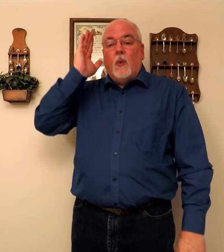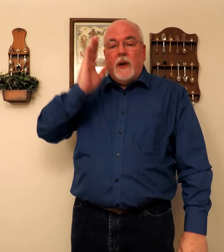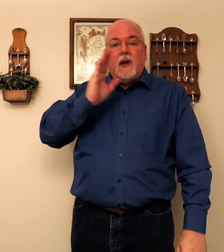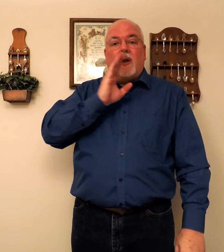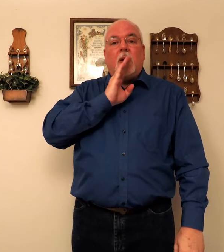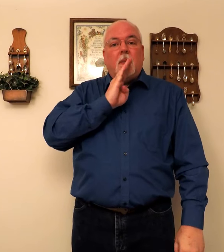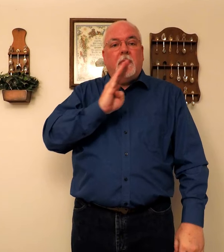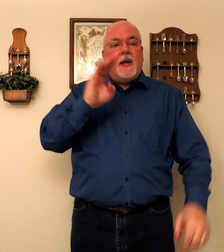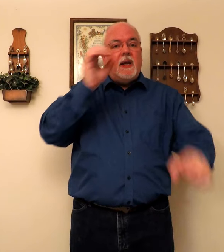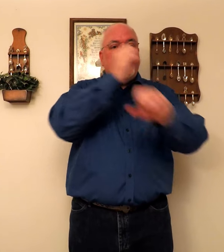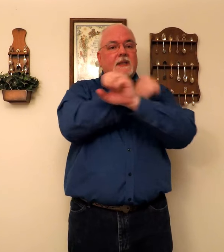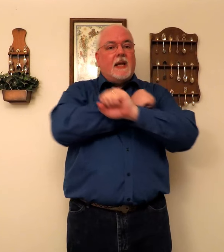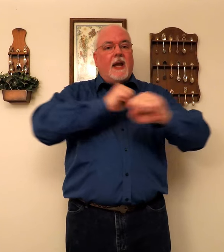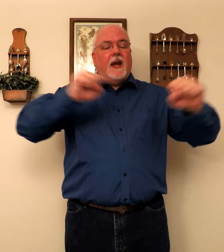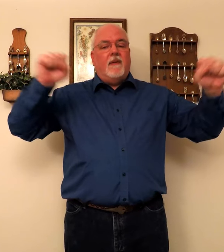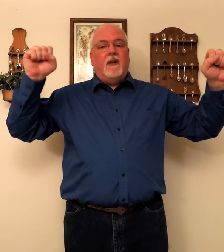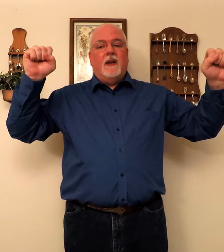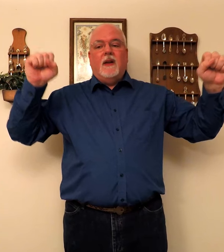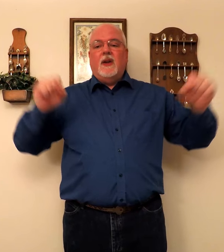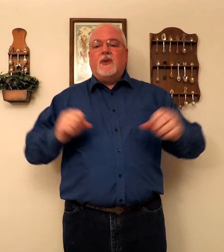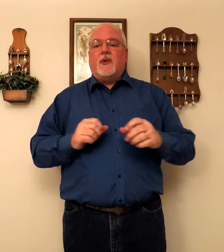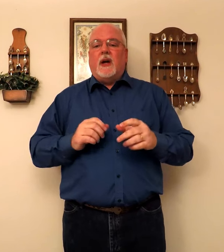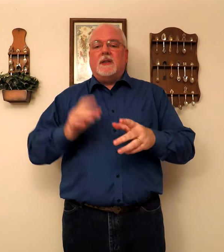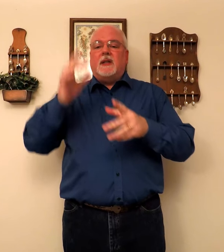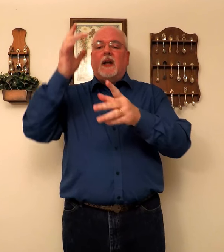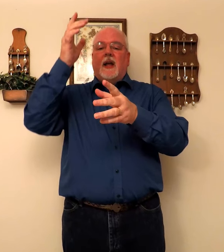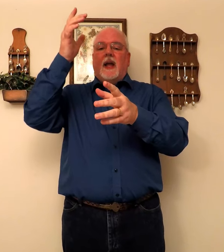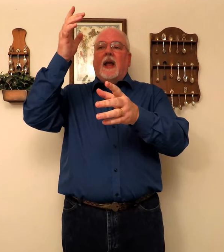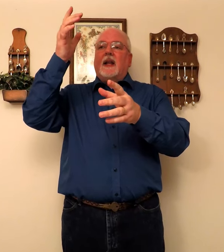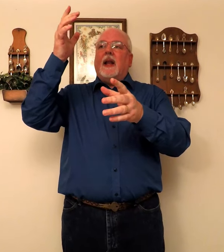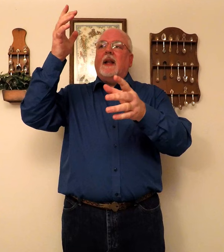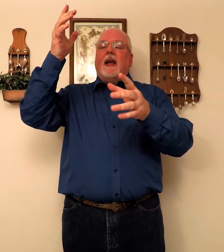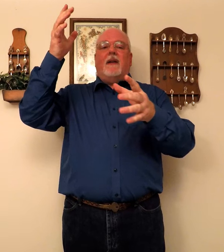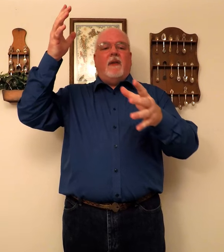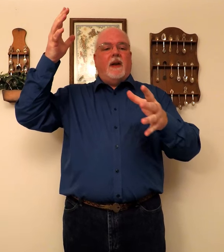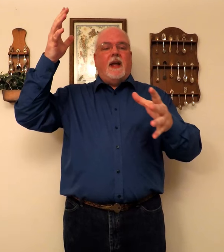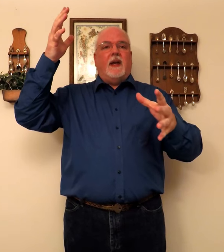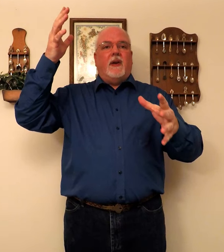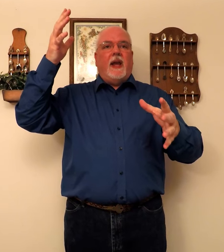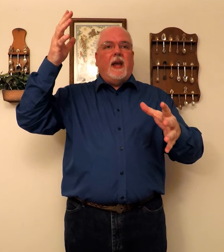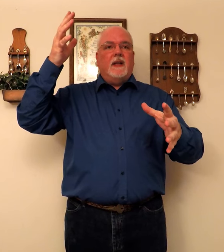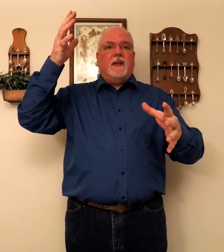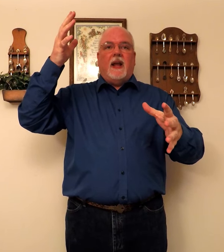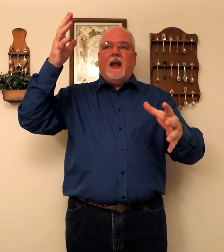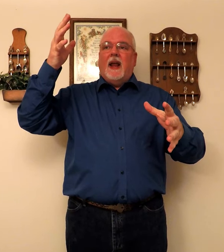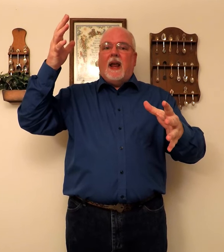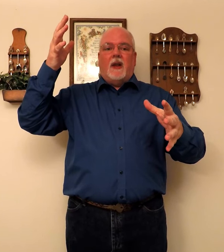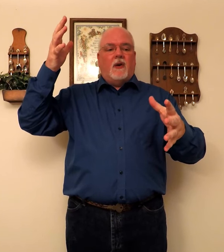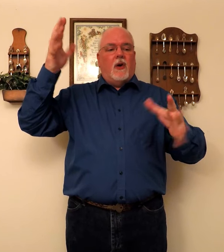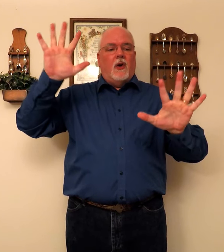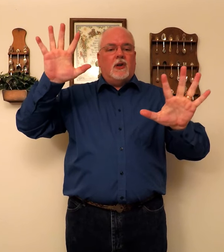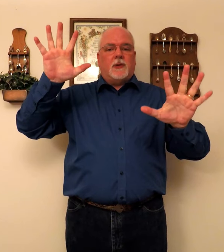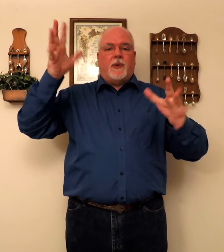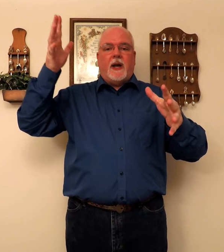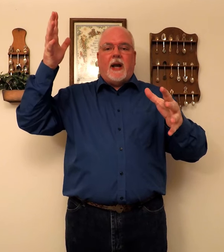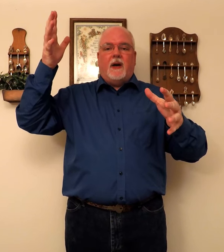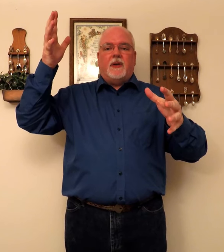Will. Be. Saved. Trust. Kind of. Take your hand. And they're all spread out.